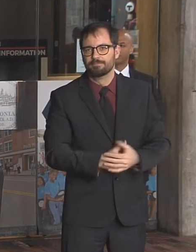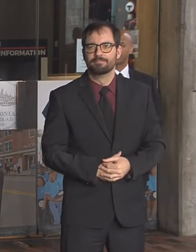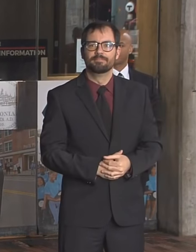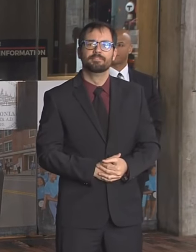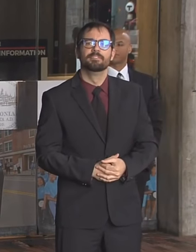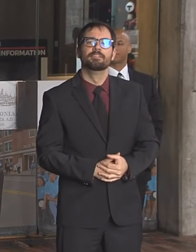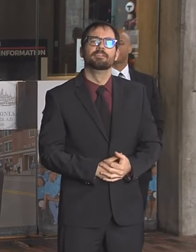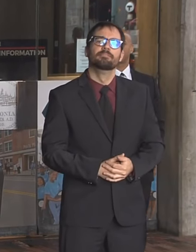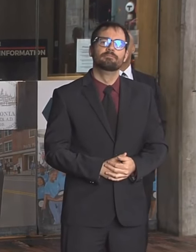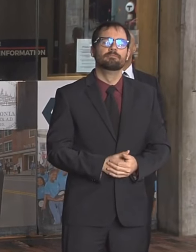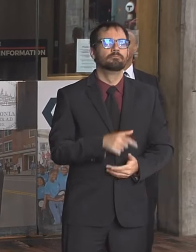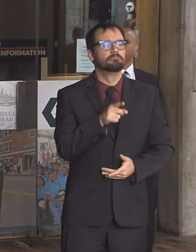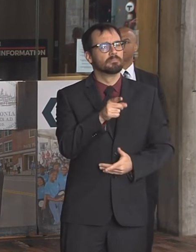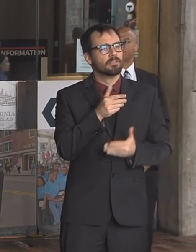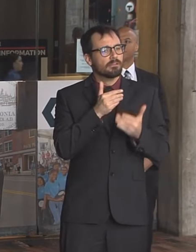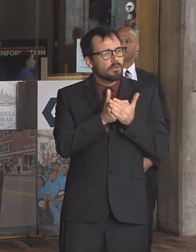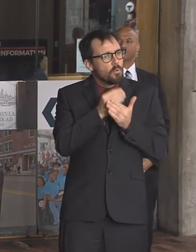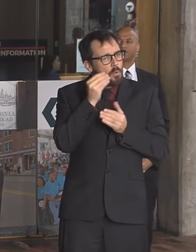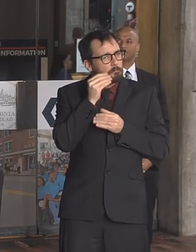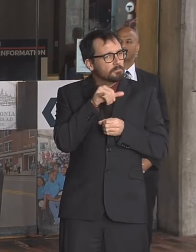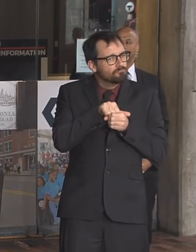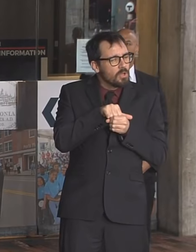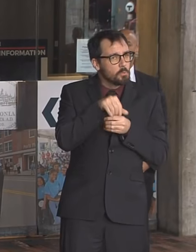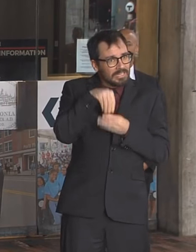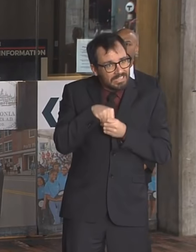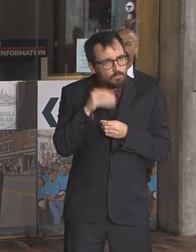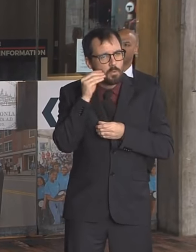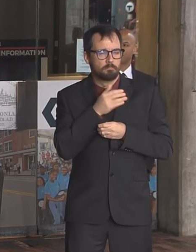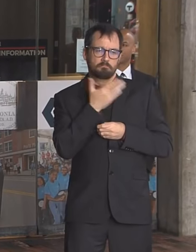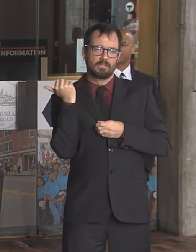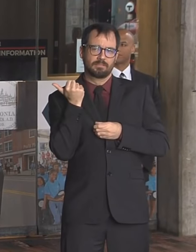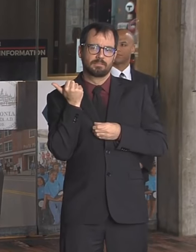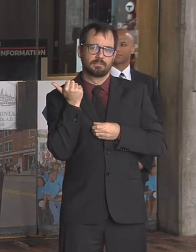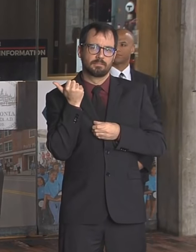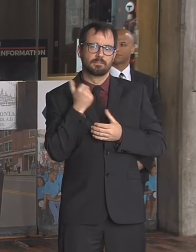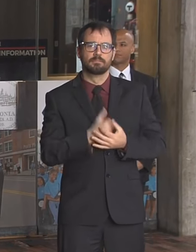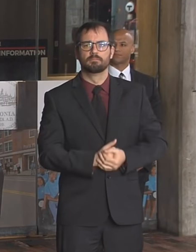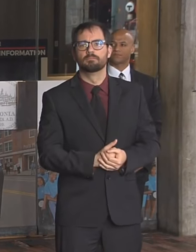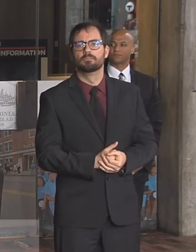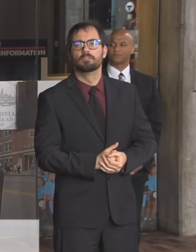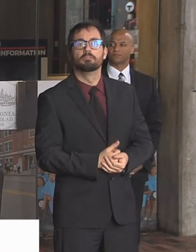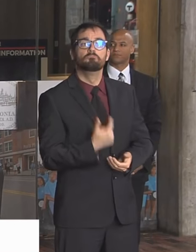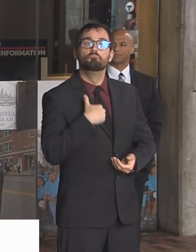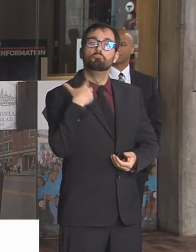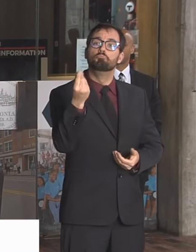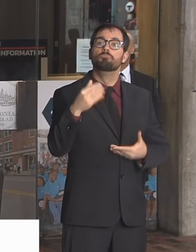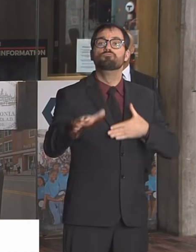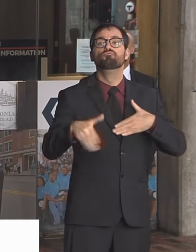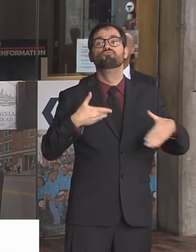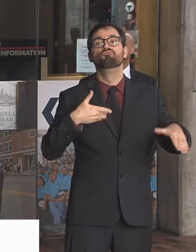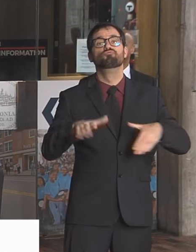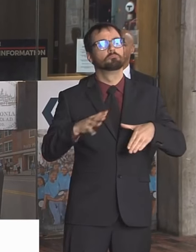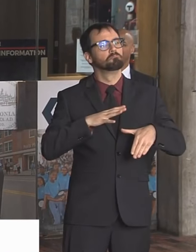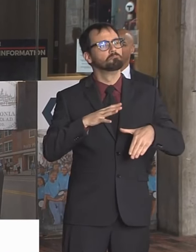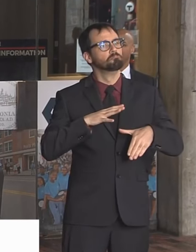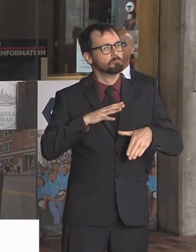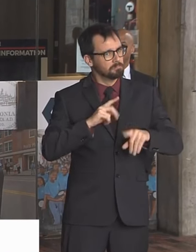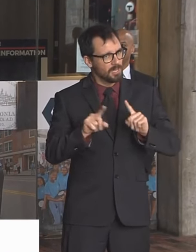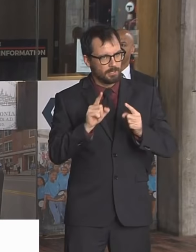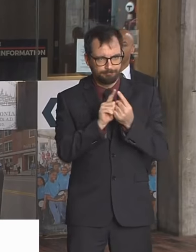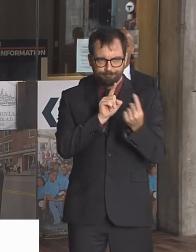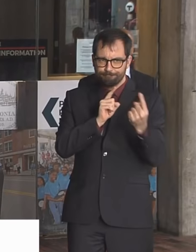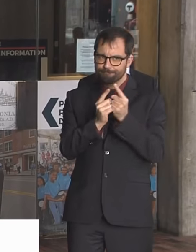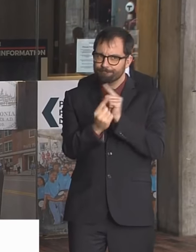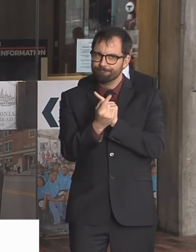distance, physical distance from people. Just always be cognizant of that. I think by now, most people aren't shaking hands. But remember